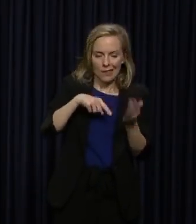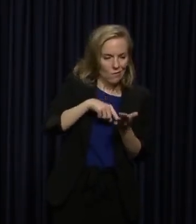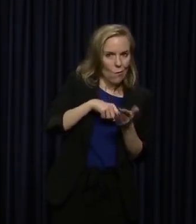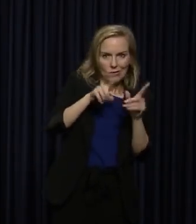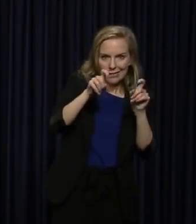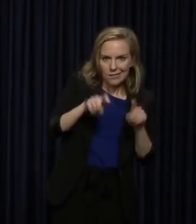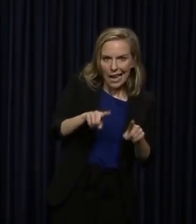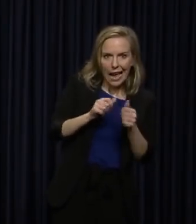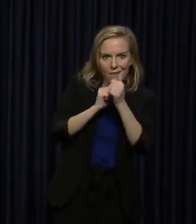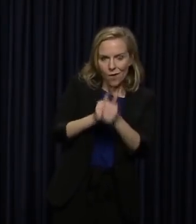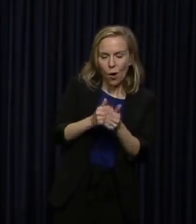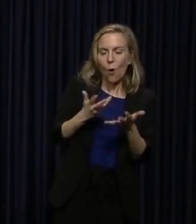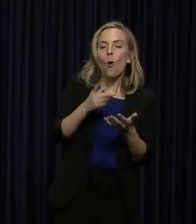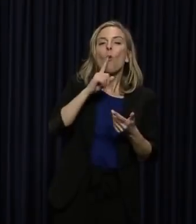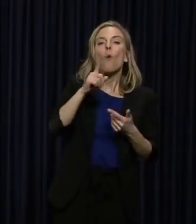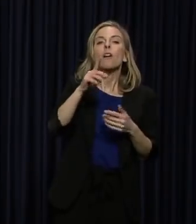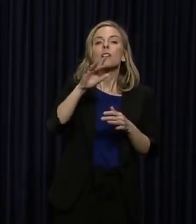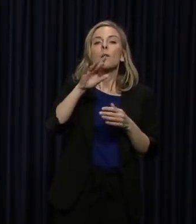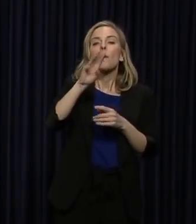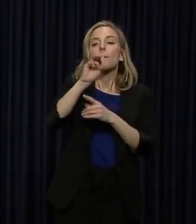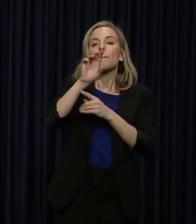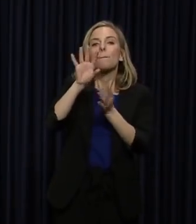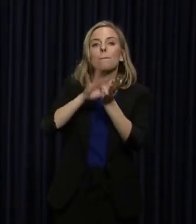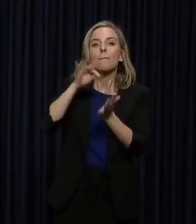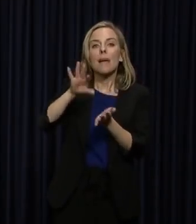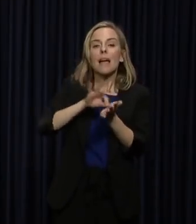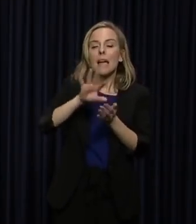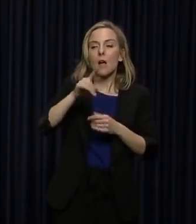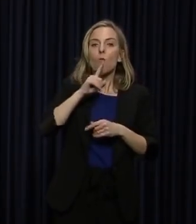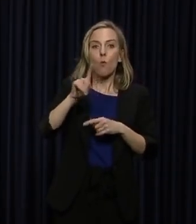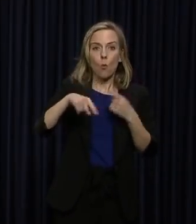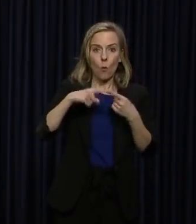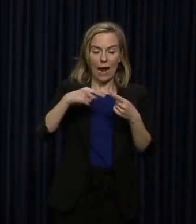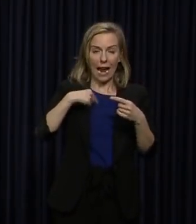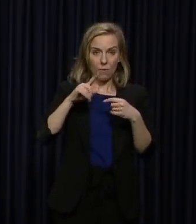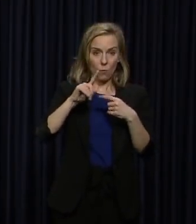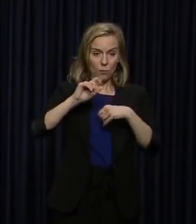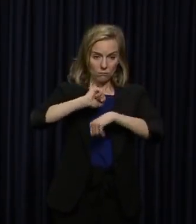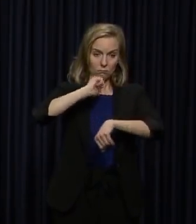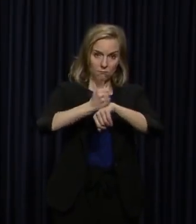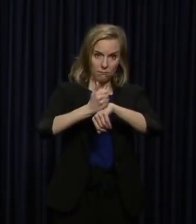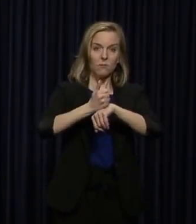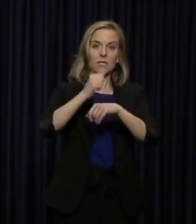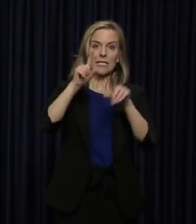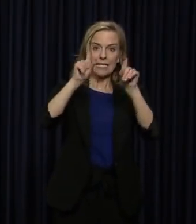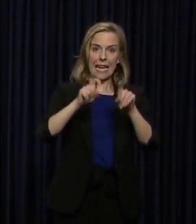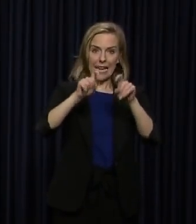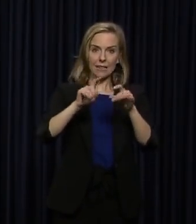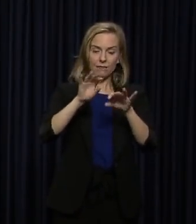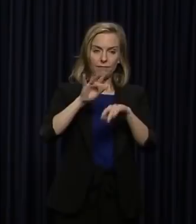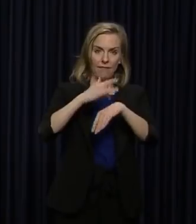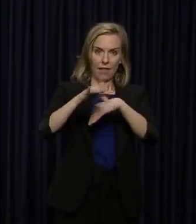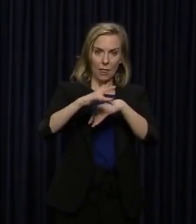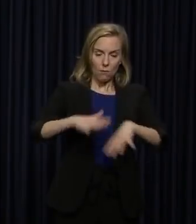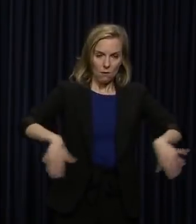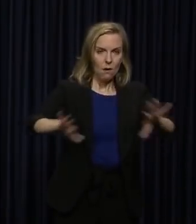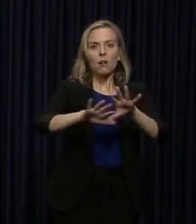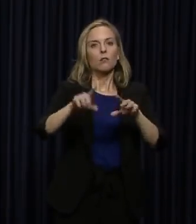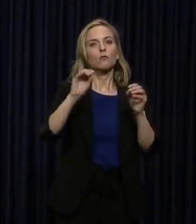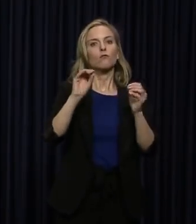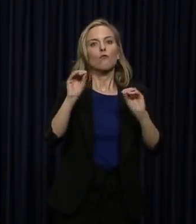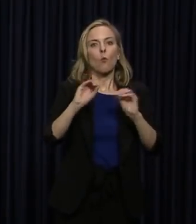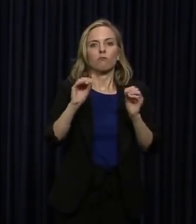taking steps in Medicaid to make sure that when we have widespread testing that there is no disincentive. Again,